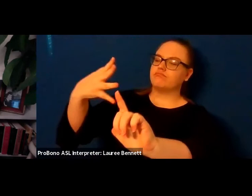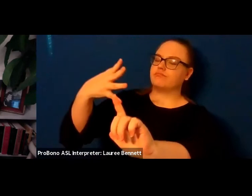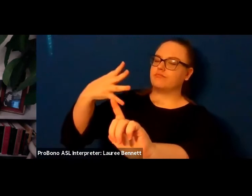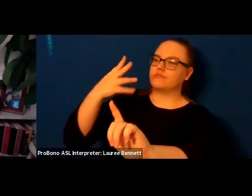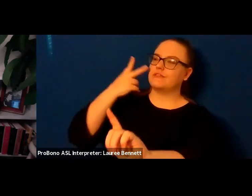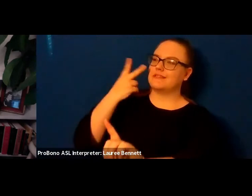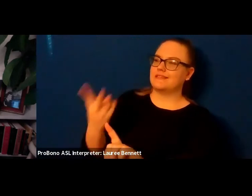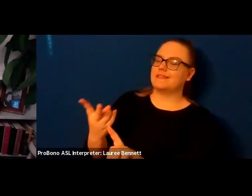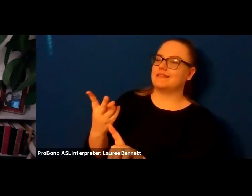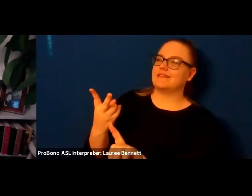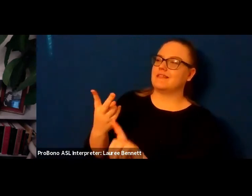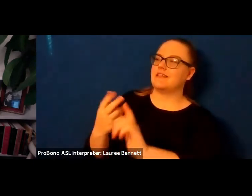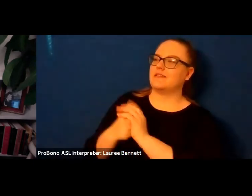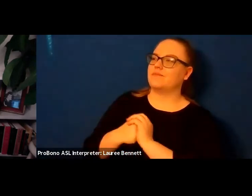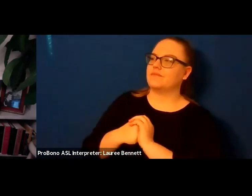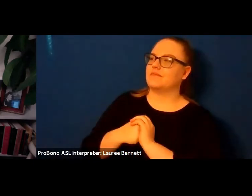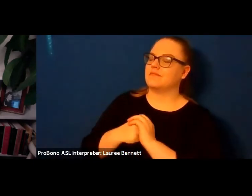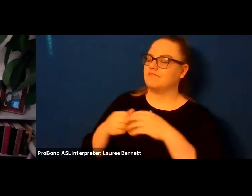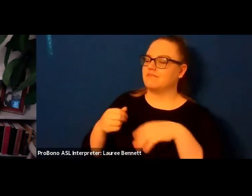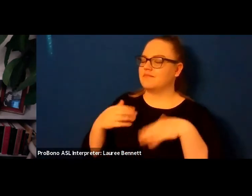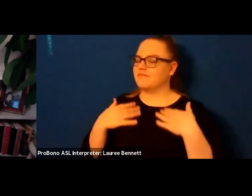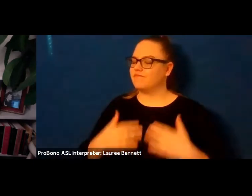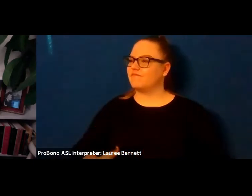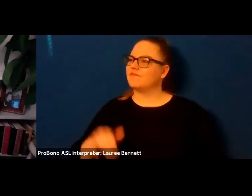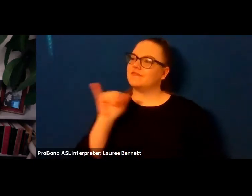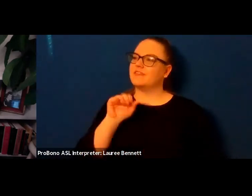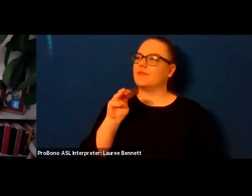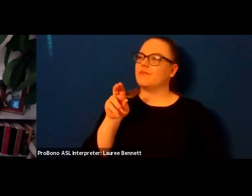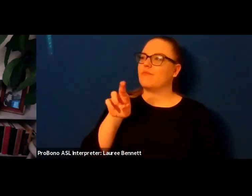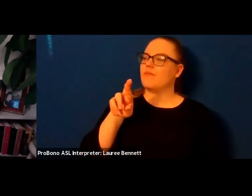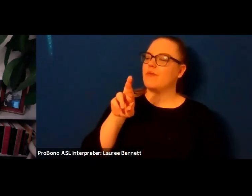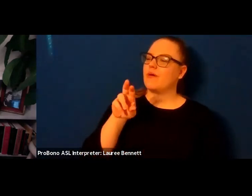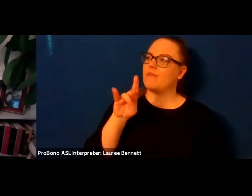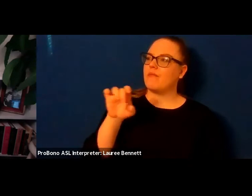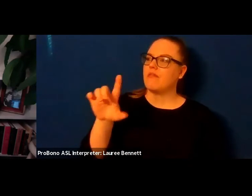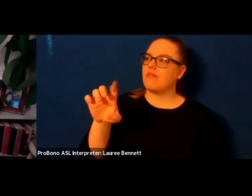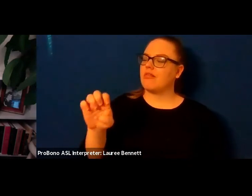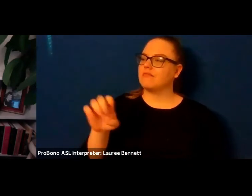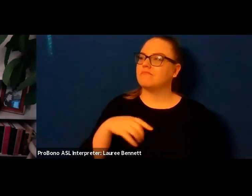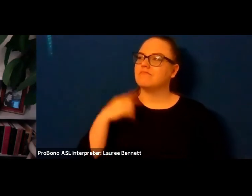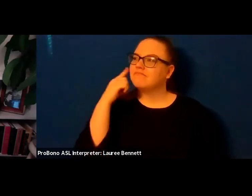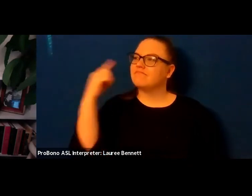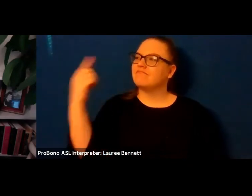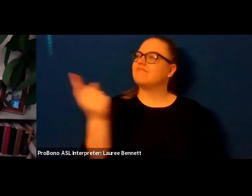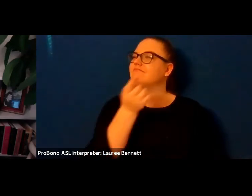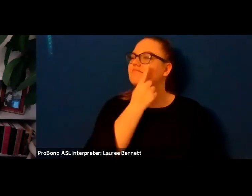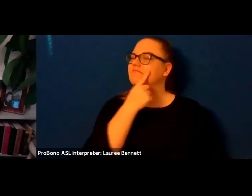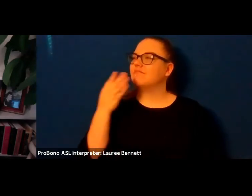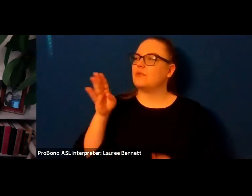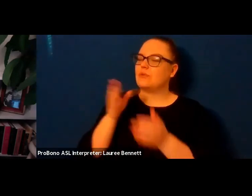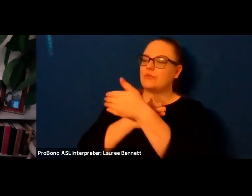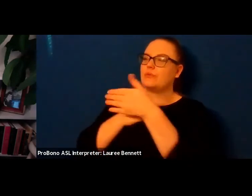eyes bare rooms where the blue was now you are a frame scraped down to its parts